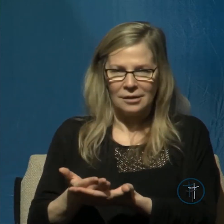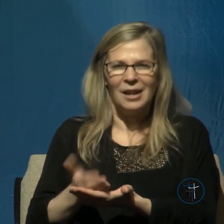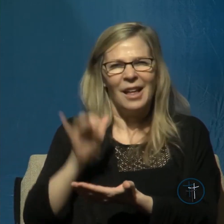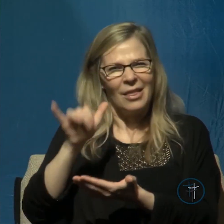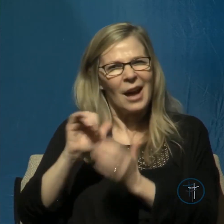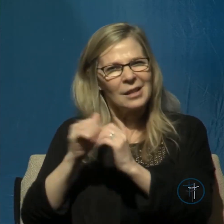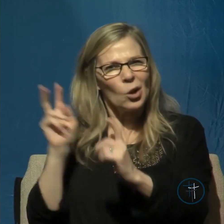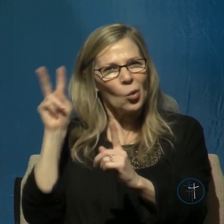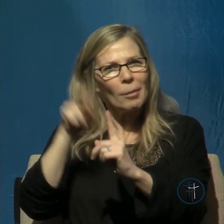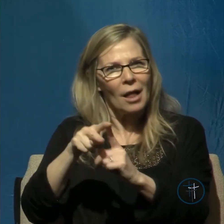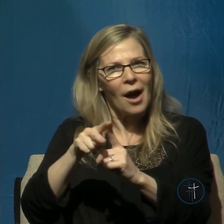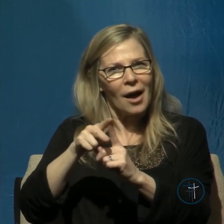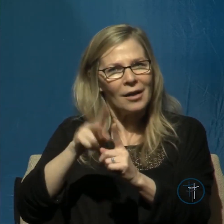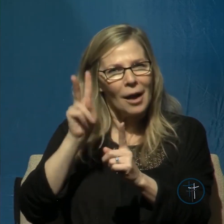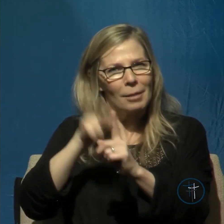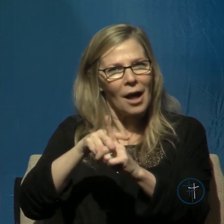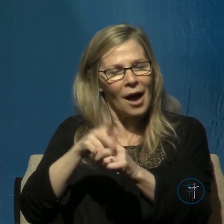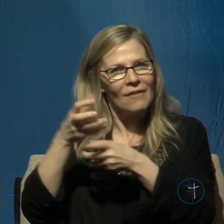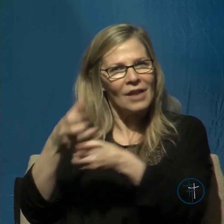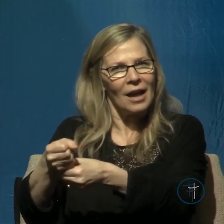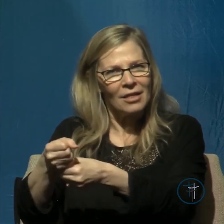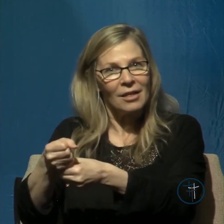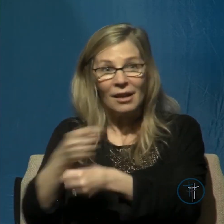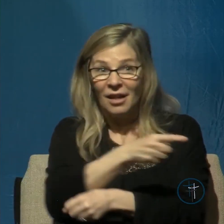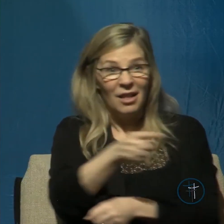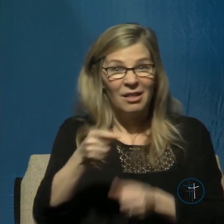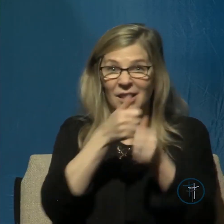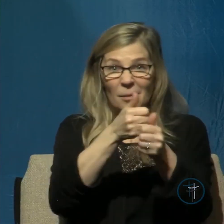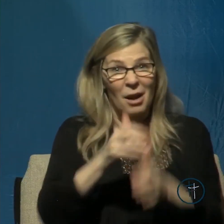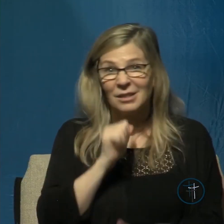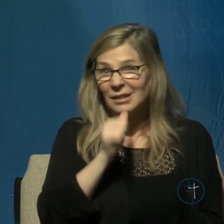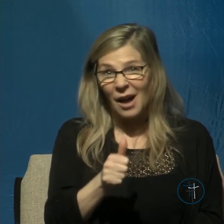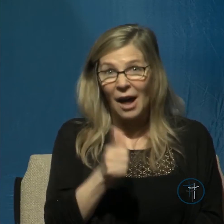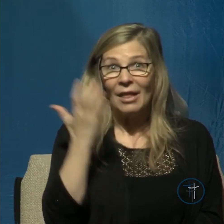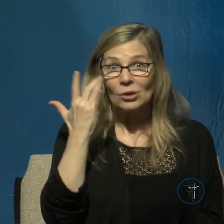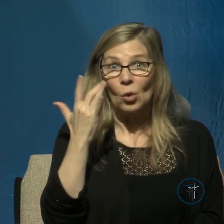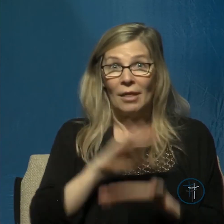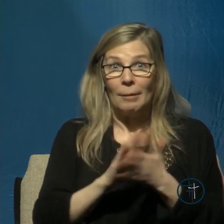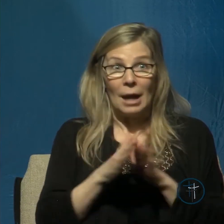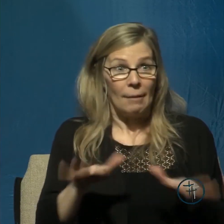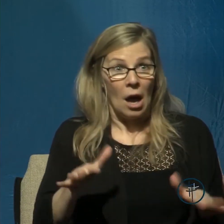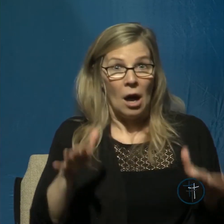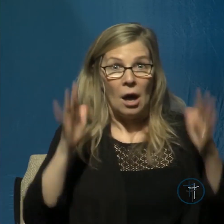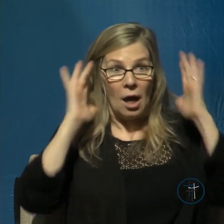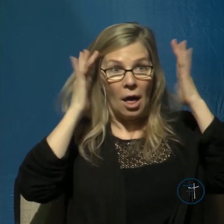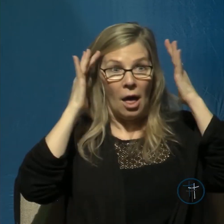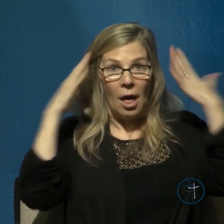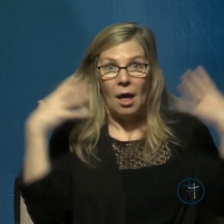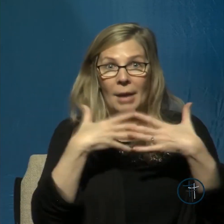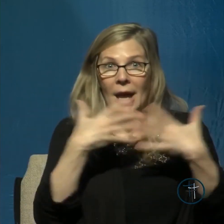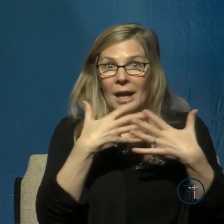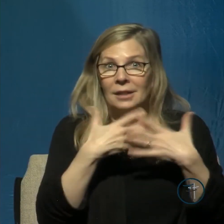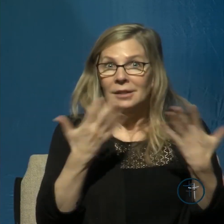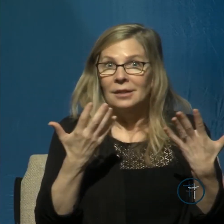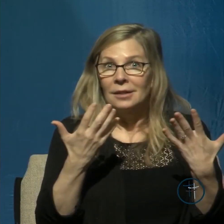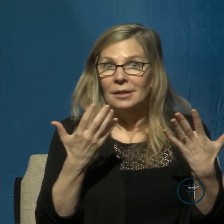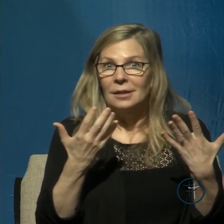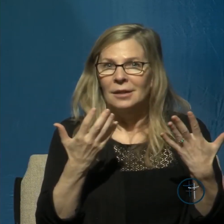faith these men did not do that and that's why they became agitated and panic-stricken and you and I will become